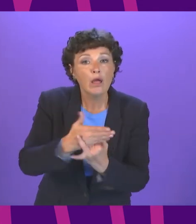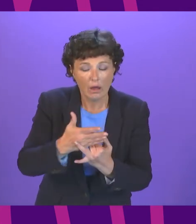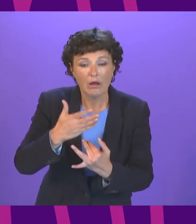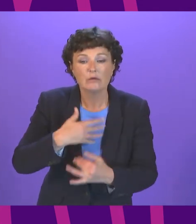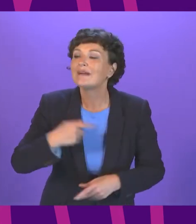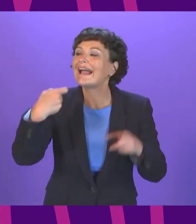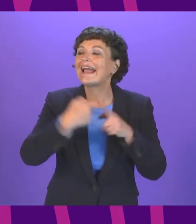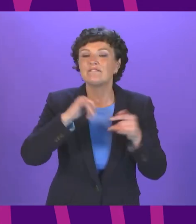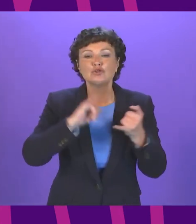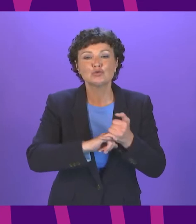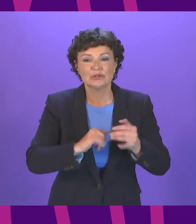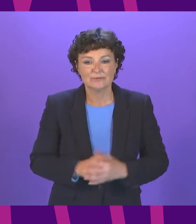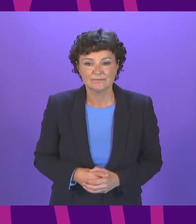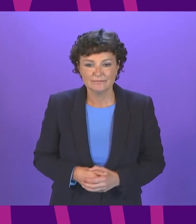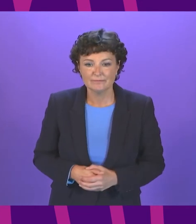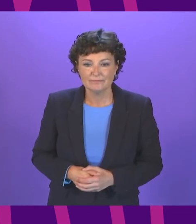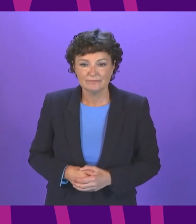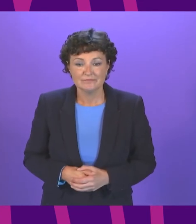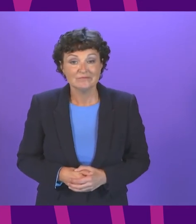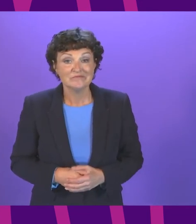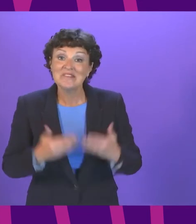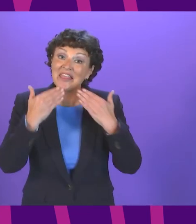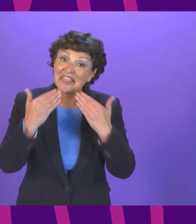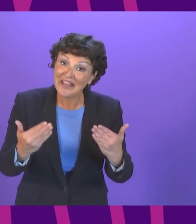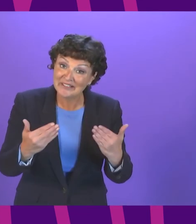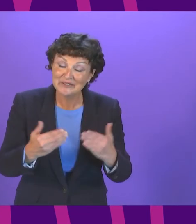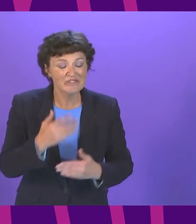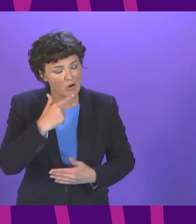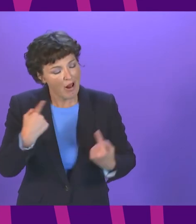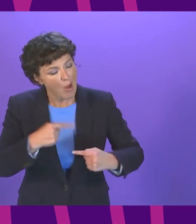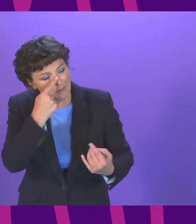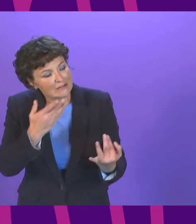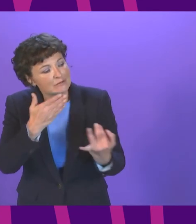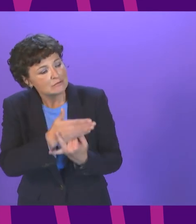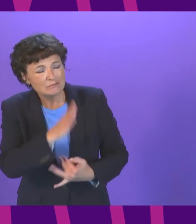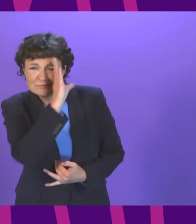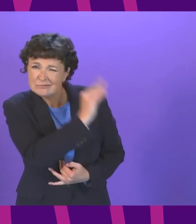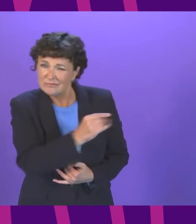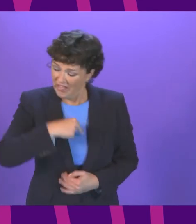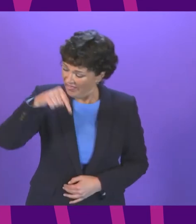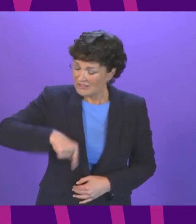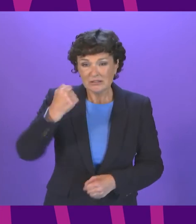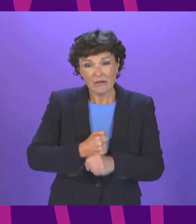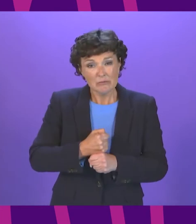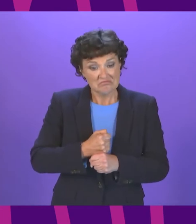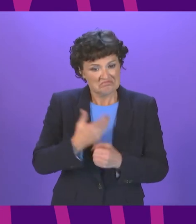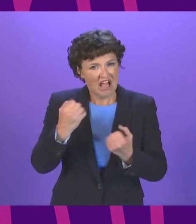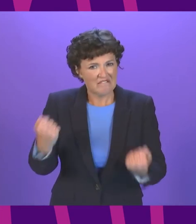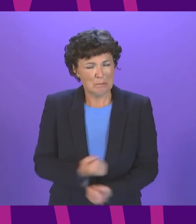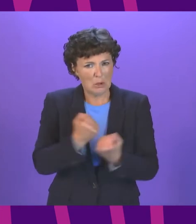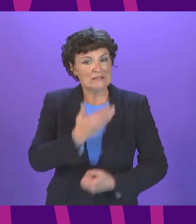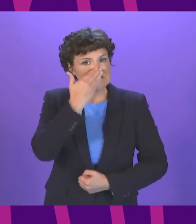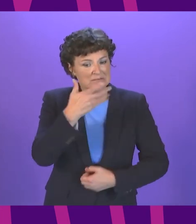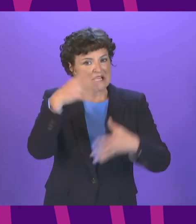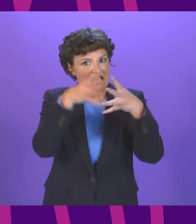Kevin Stewart I thank Mr. Cole Hamilton for giving way since this government came to power there has been an